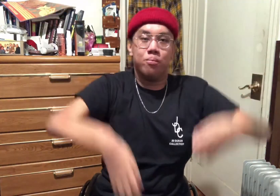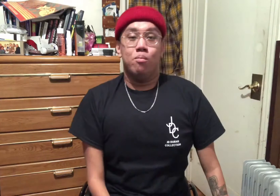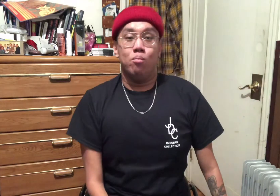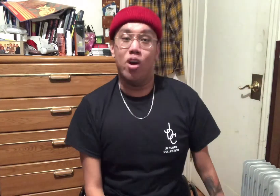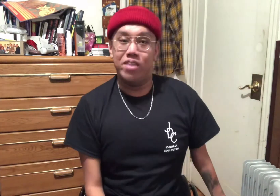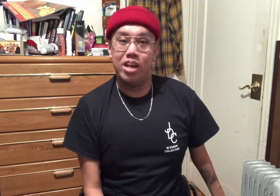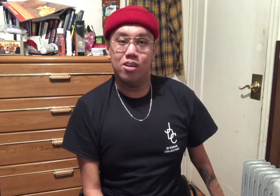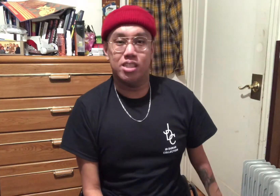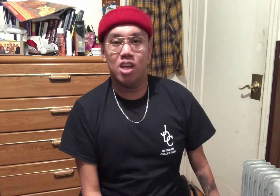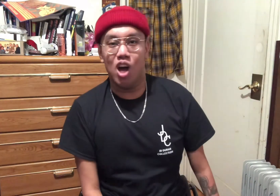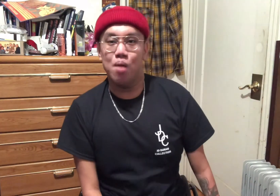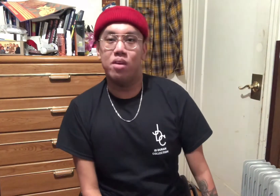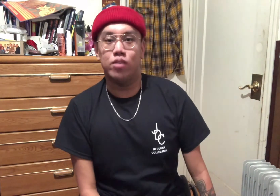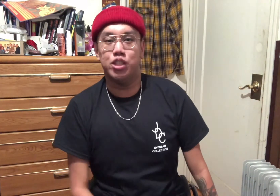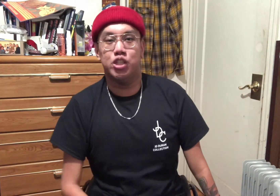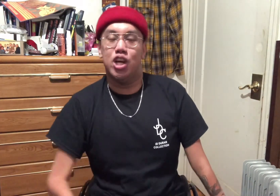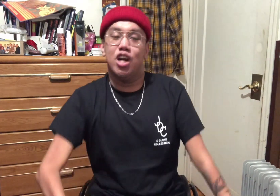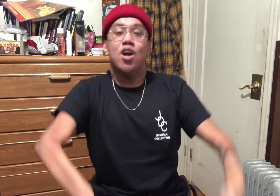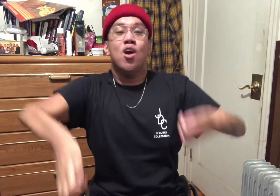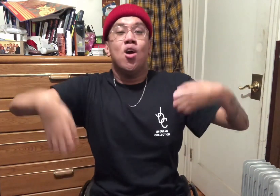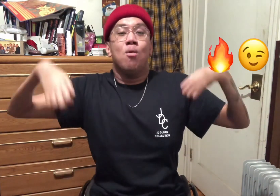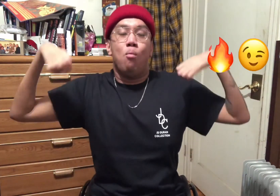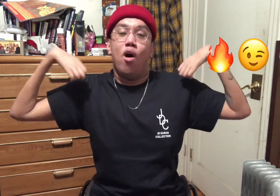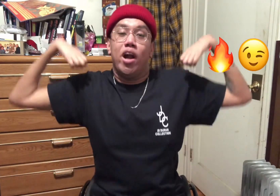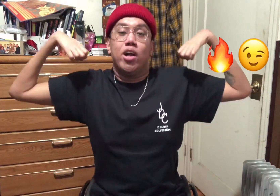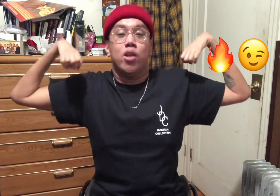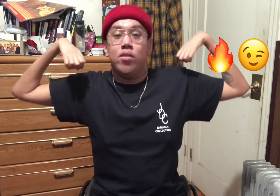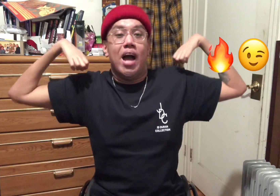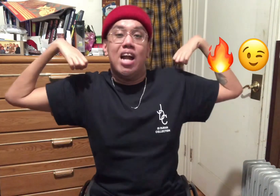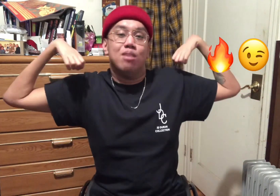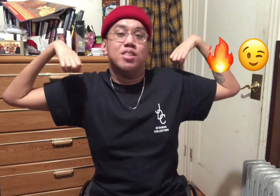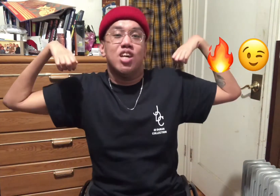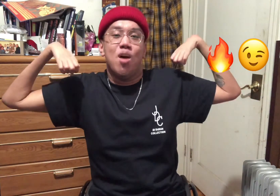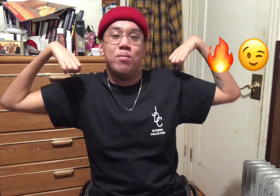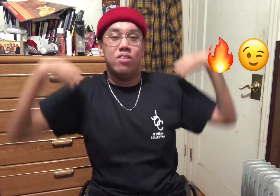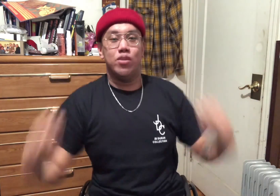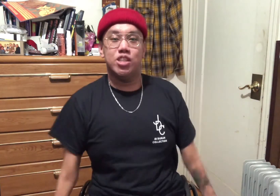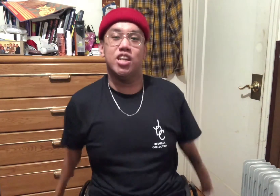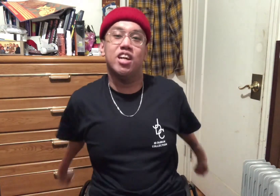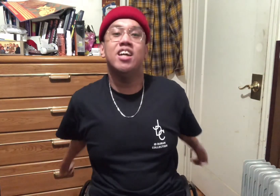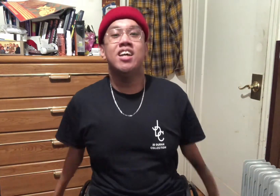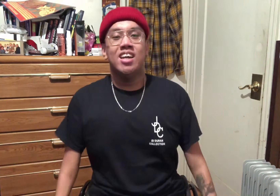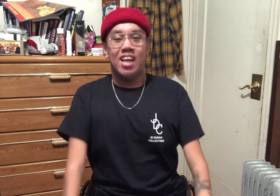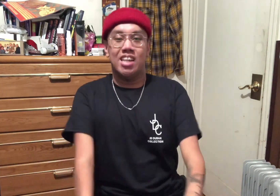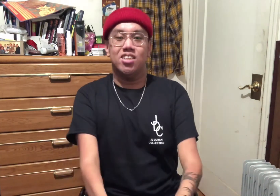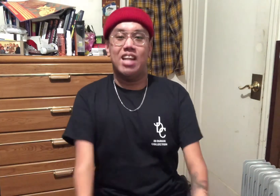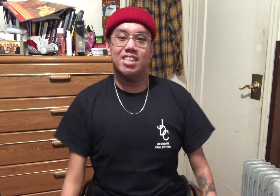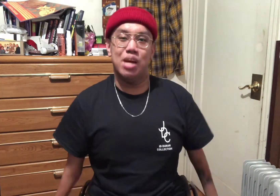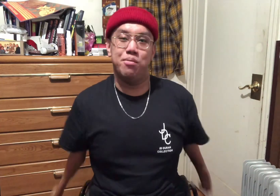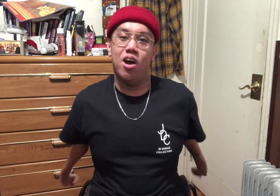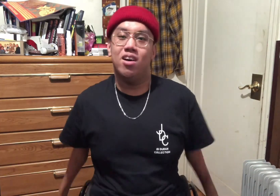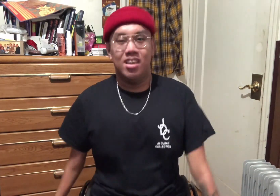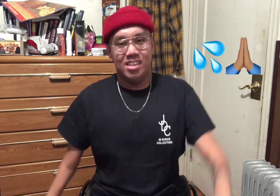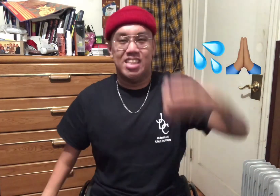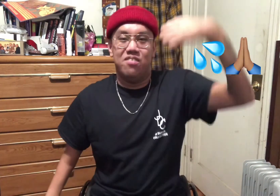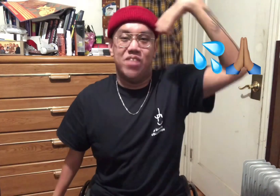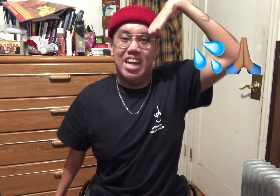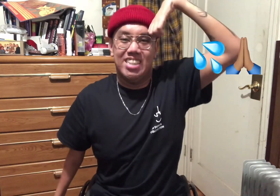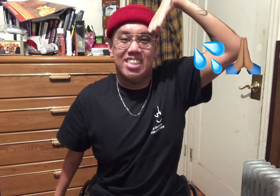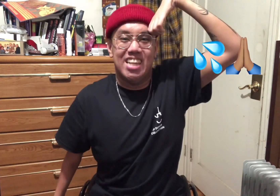More videos to come for sure. More clothing items to come in the future. Until next time, y'all, stay fresh and